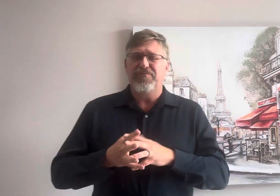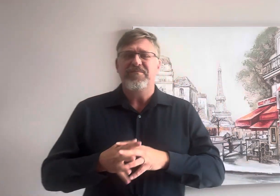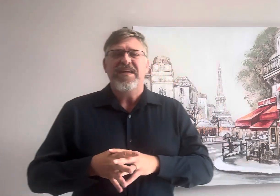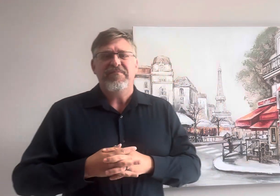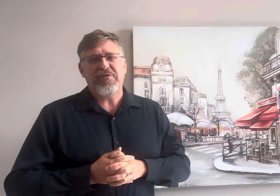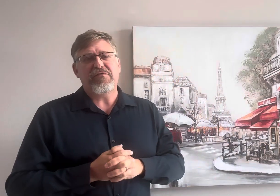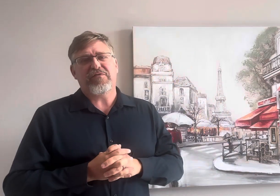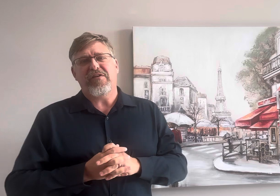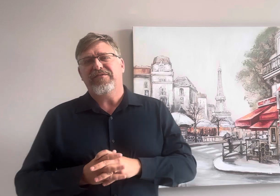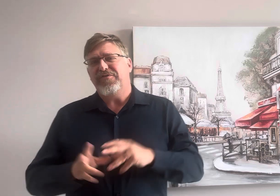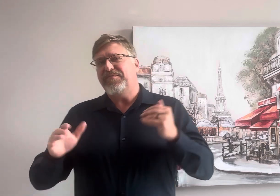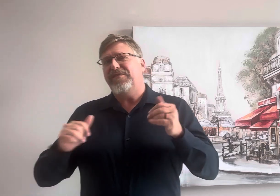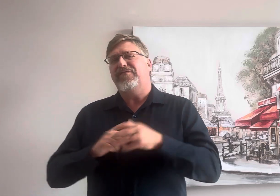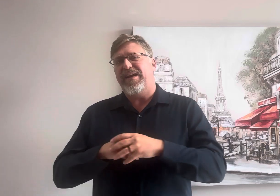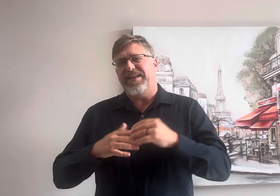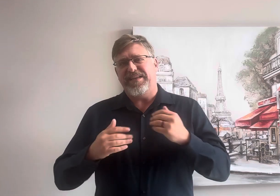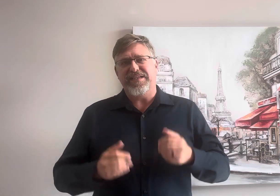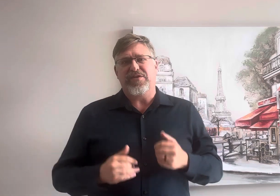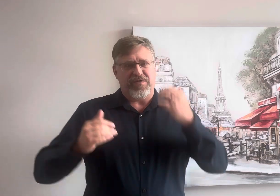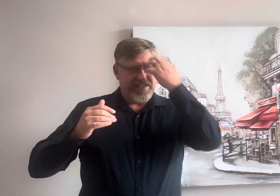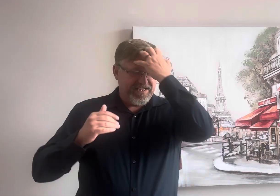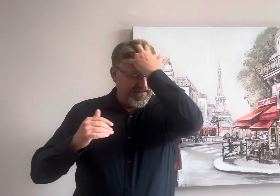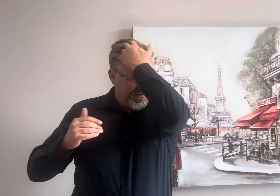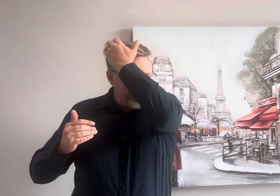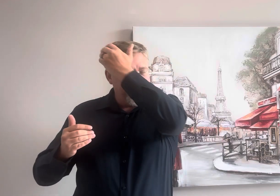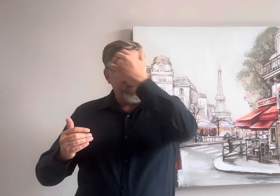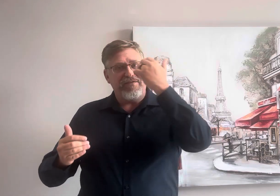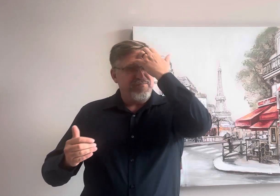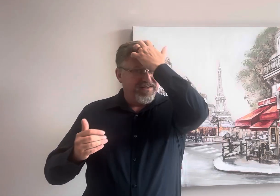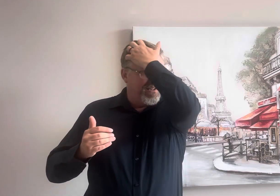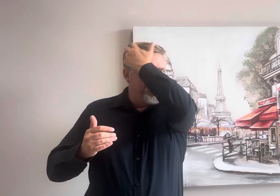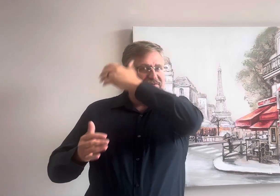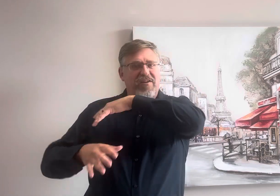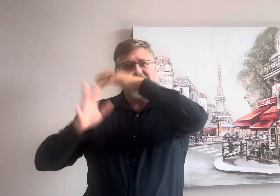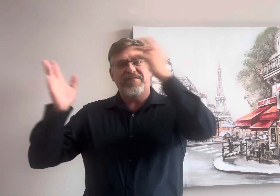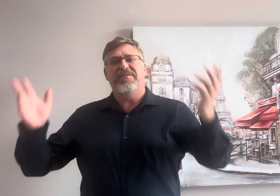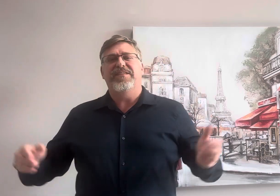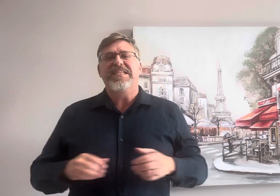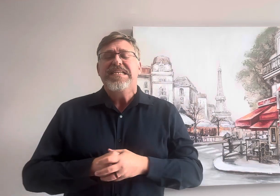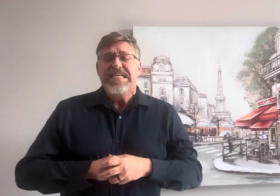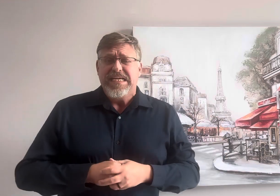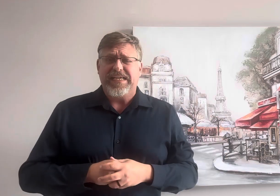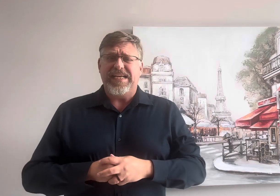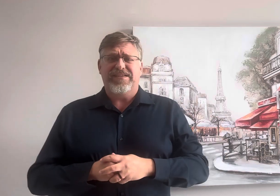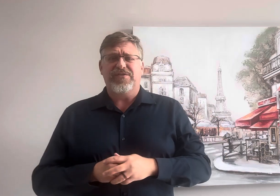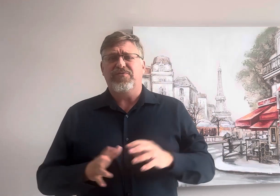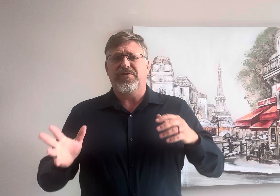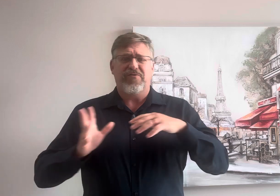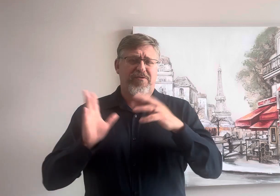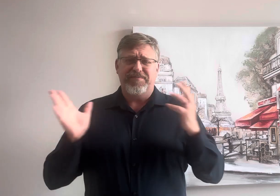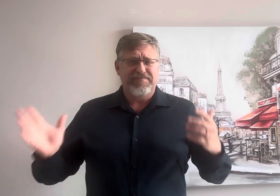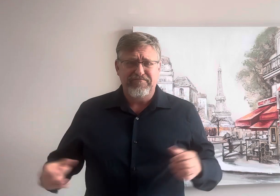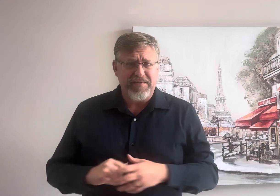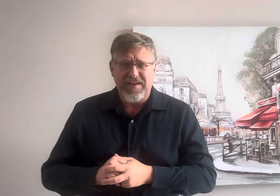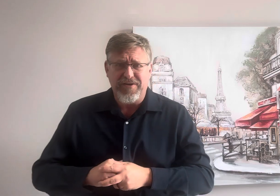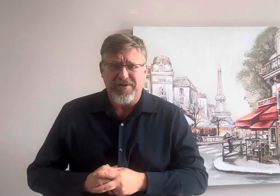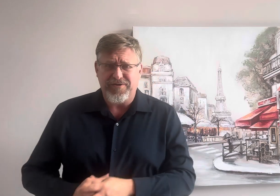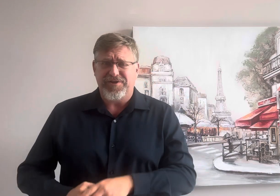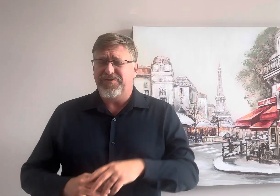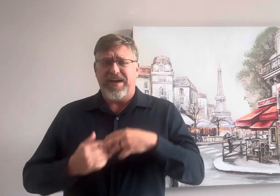but overall don't be afraid in this course to give an opinion you believe it's wrong even if it's against social norms it's not going to hurt you great